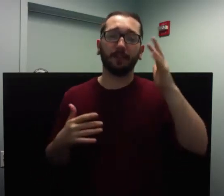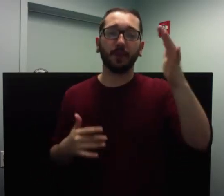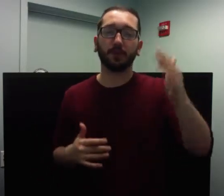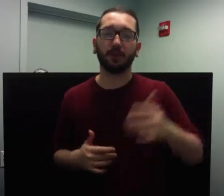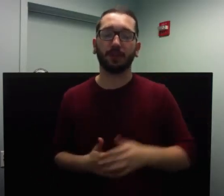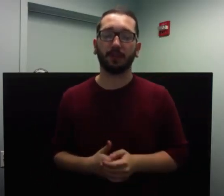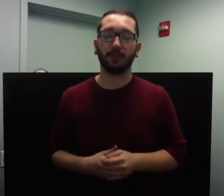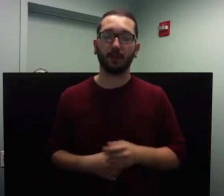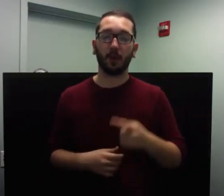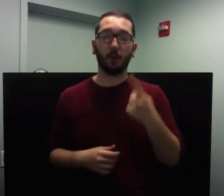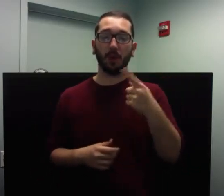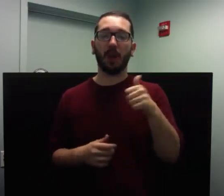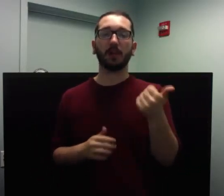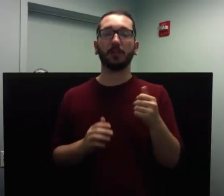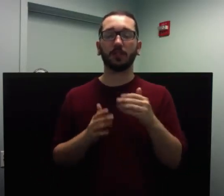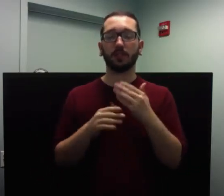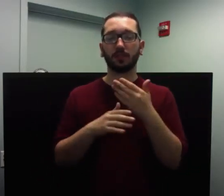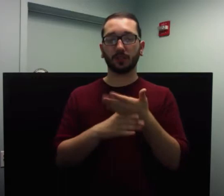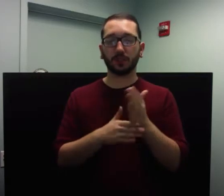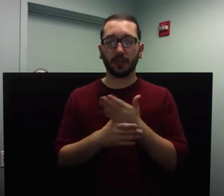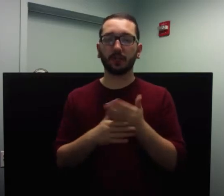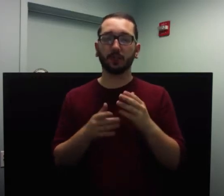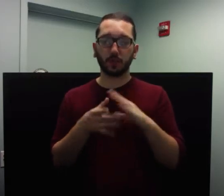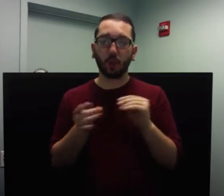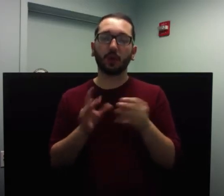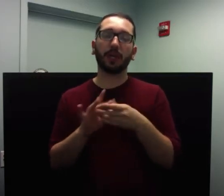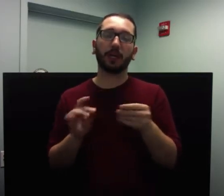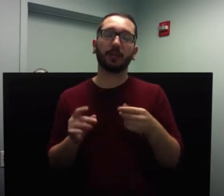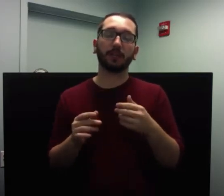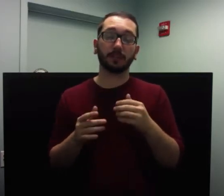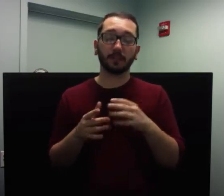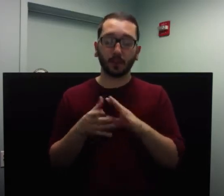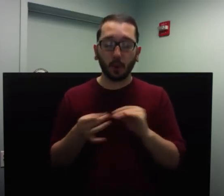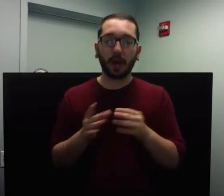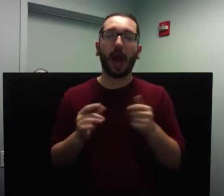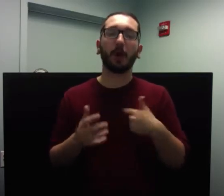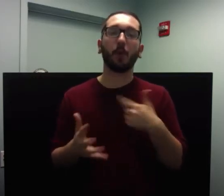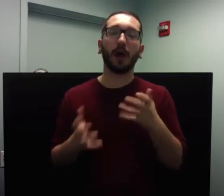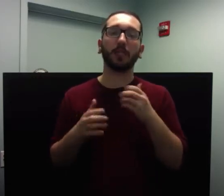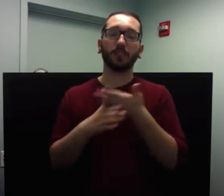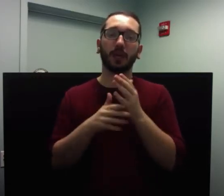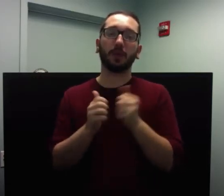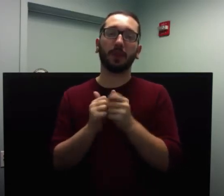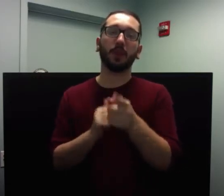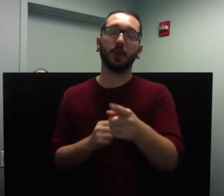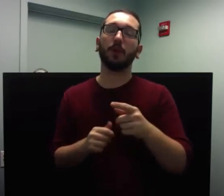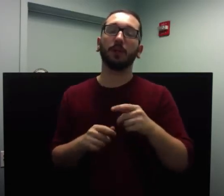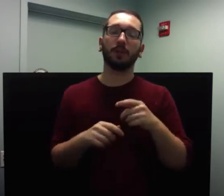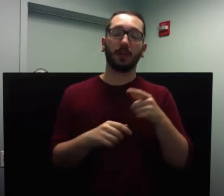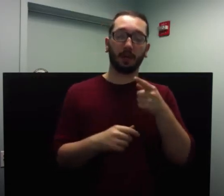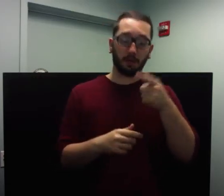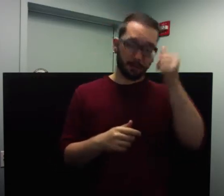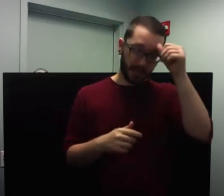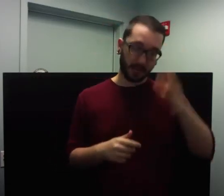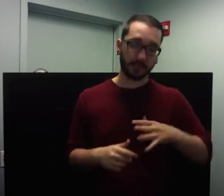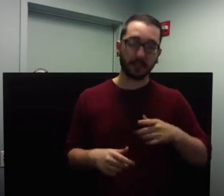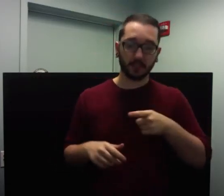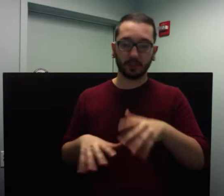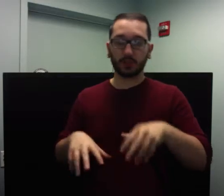man who took the Scholastic Aptitude Test, the SAT, as part of the college entrance procedures. When he received